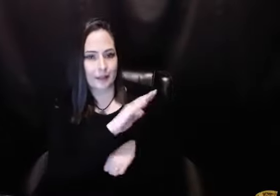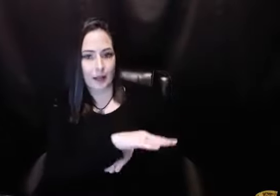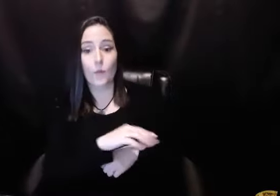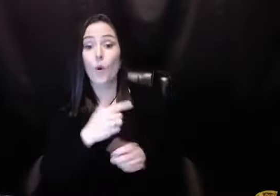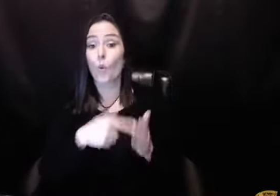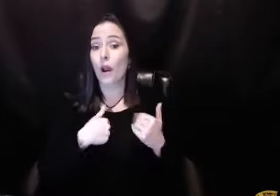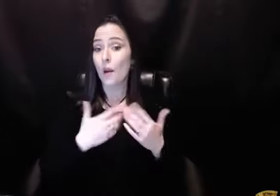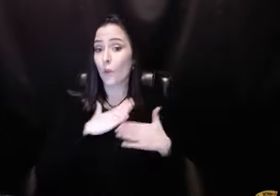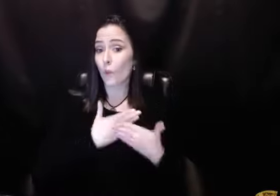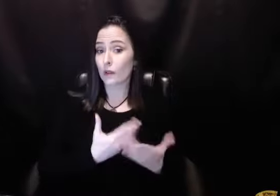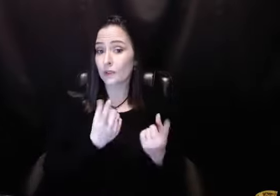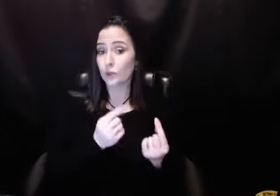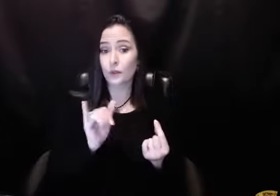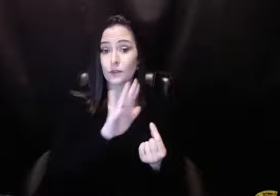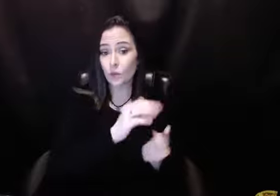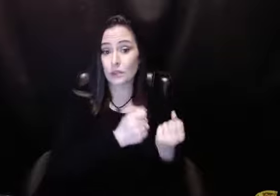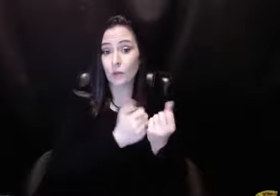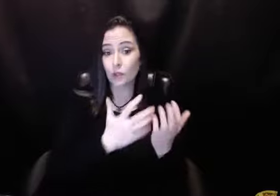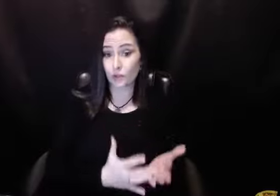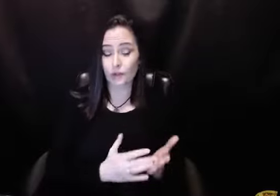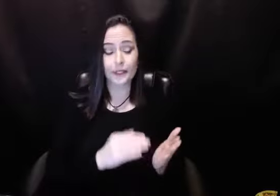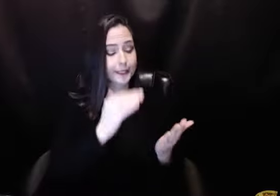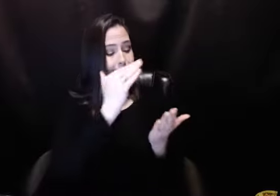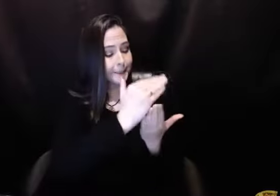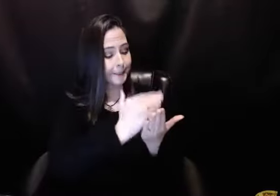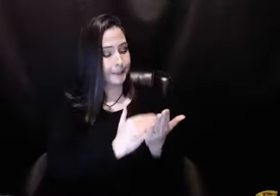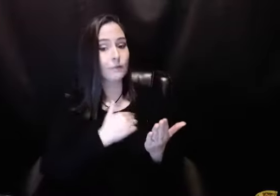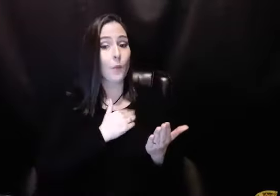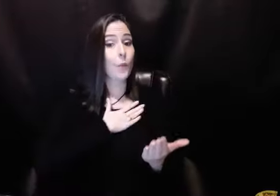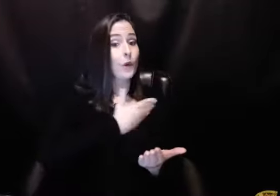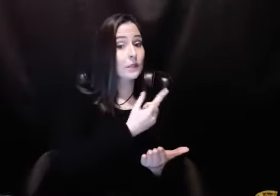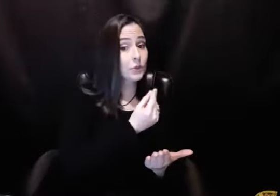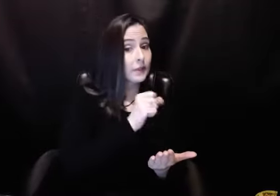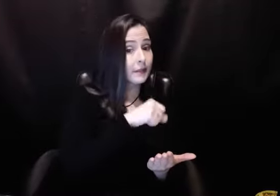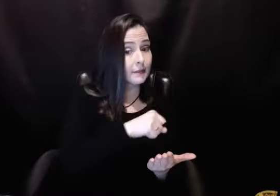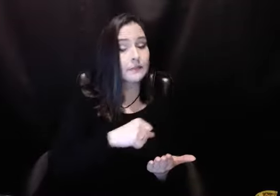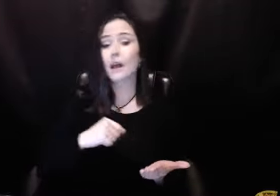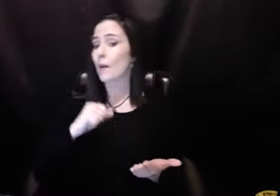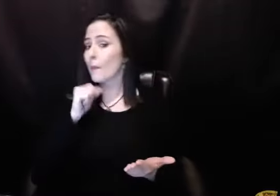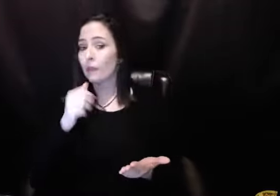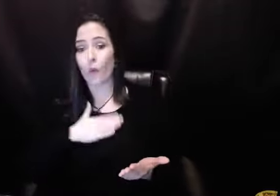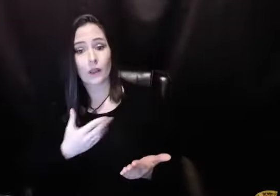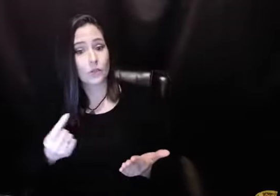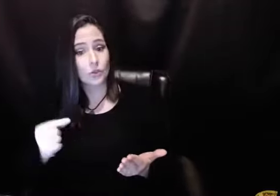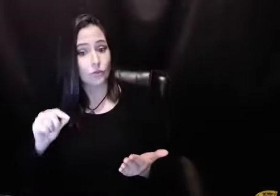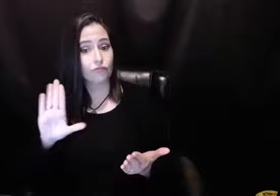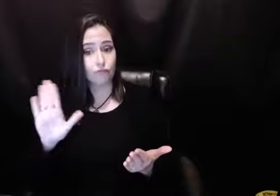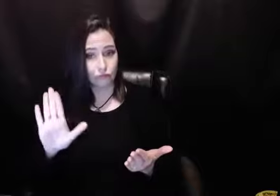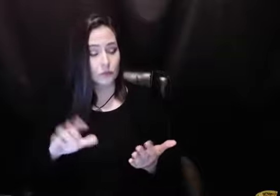like I say, I had a list of things. I had a sheet called what I'm willing to do as a sponsor. And it told what I was willing to do